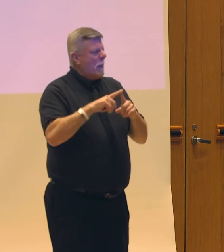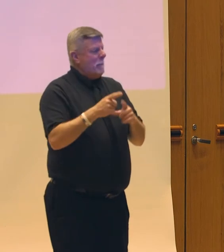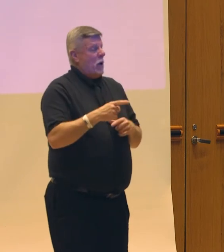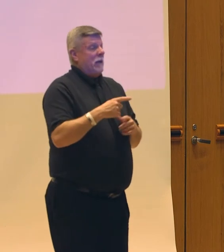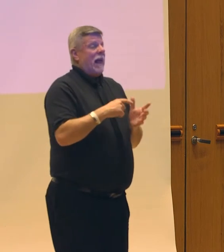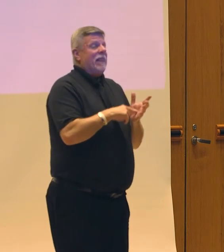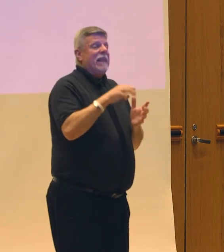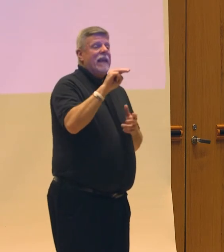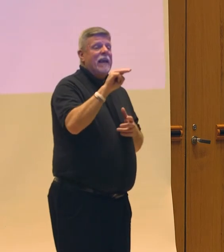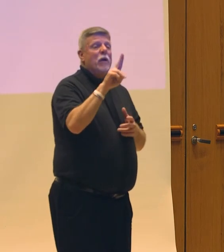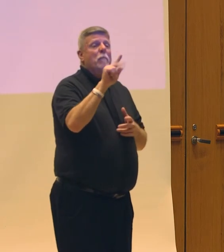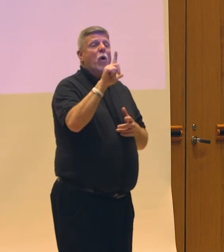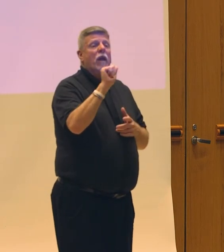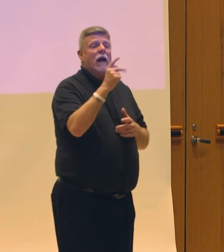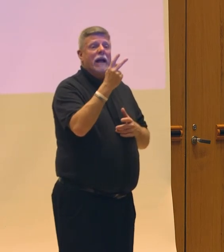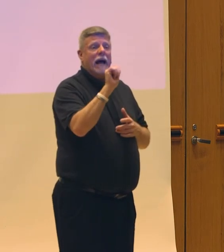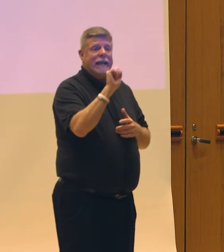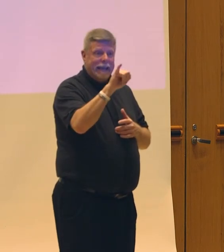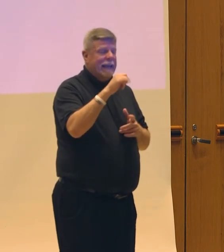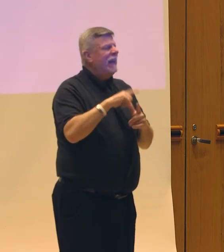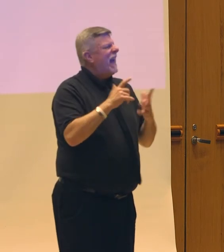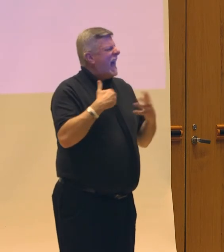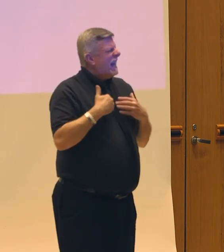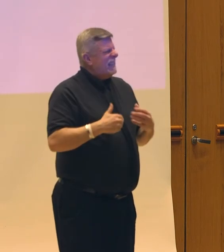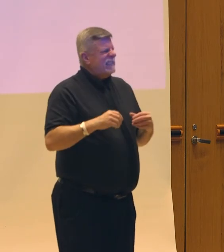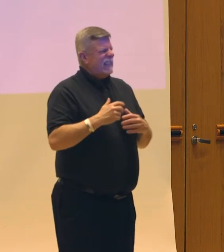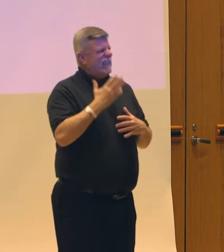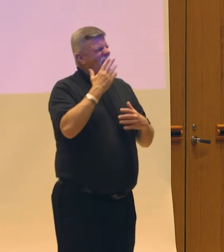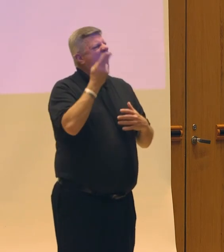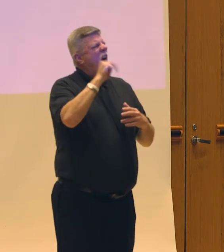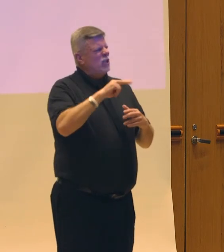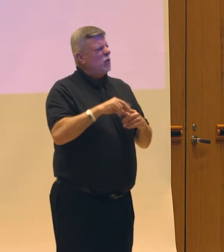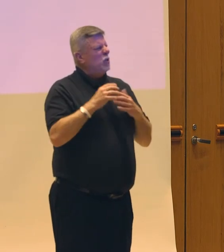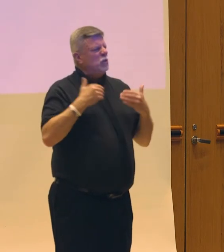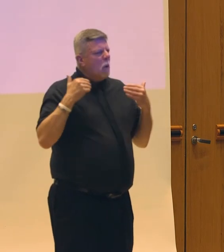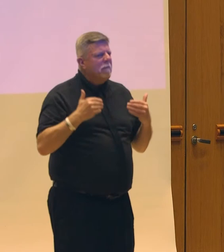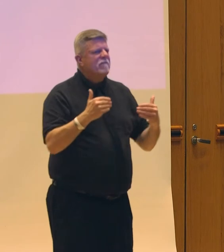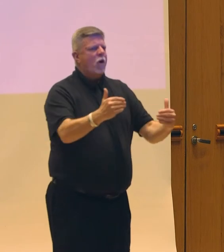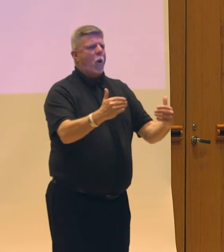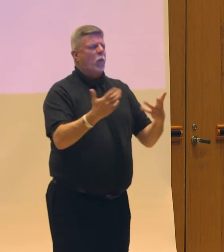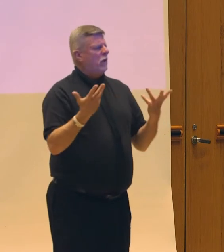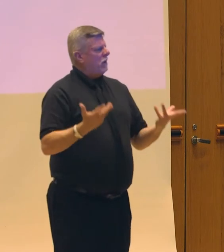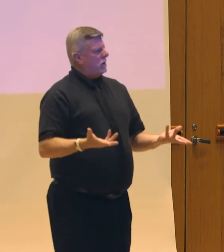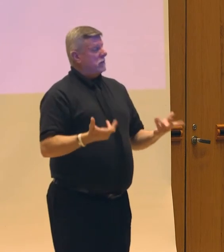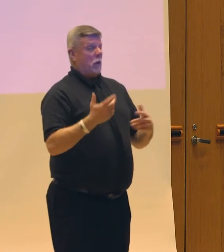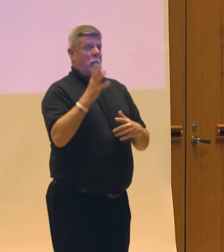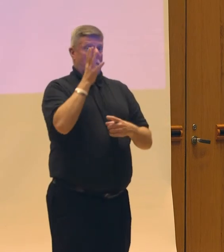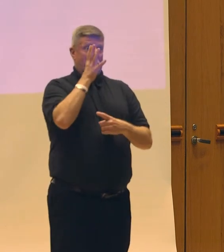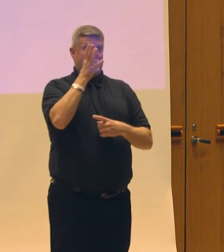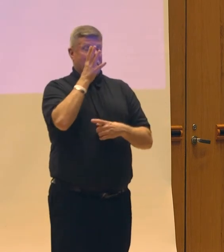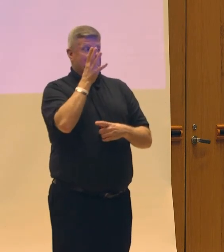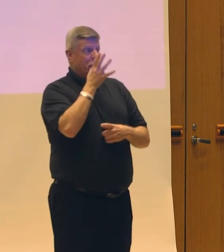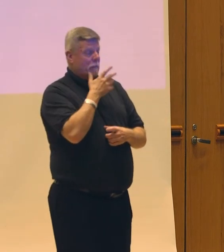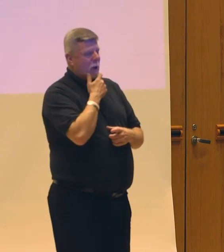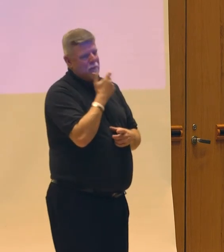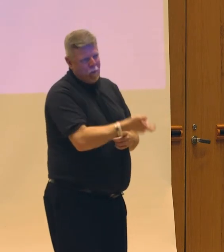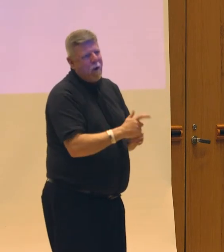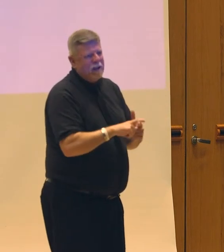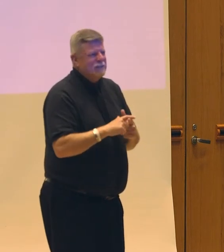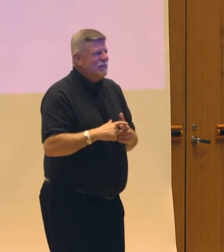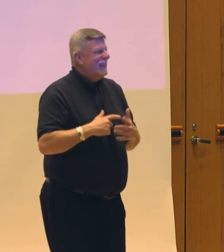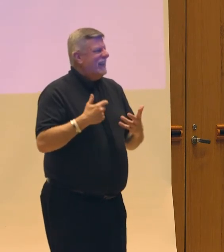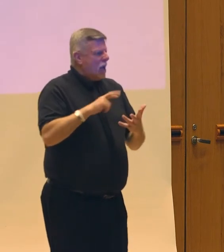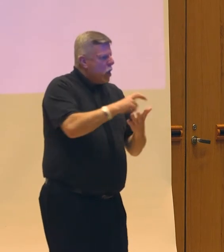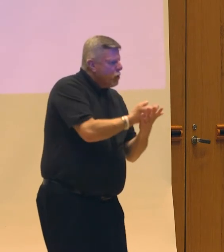tradition of Molokai has an unusual kind of floor work that's a big part of it. And so my mom, having watched me roll around on the ground as a